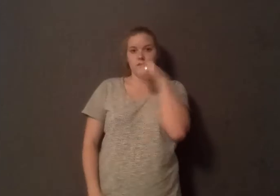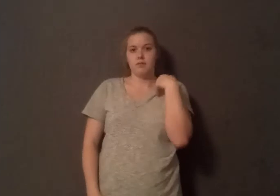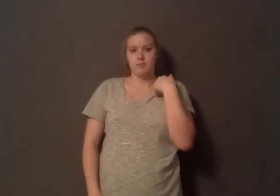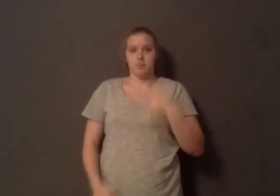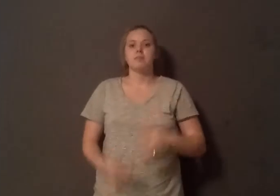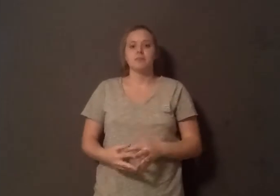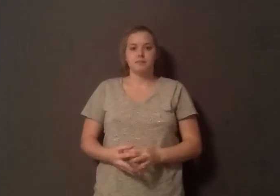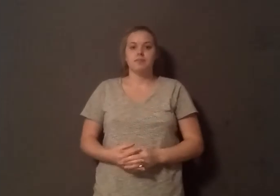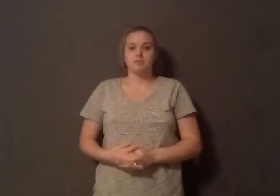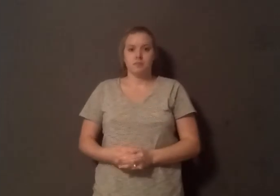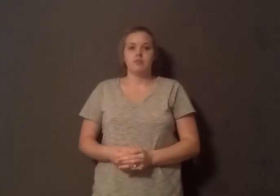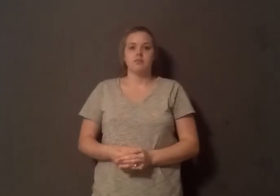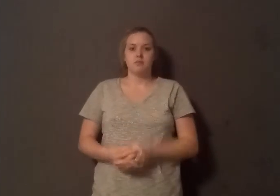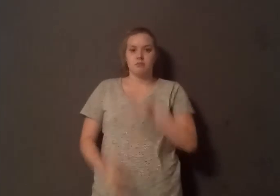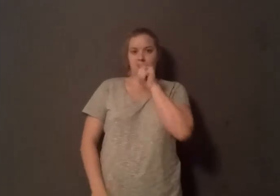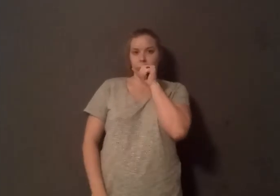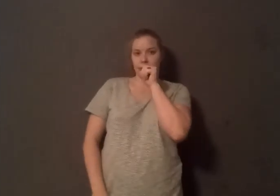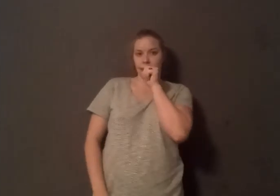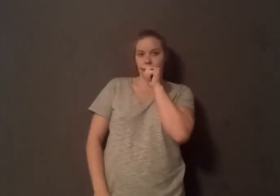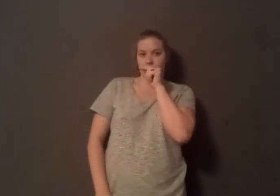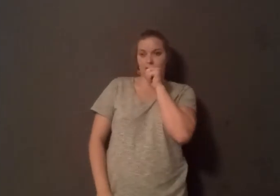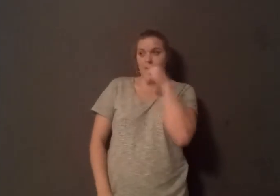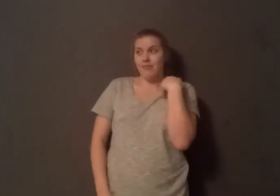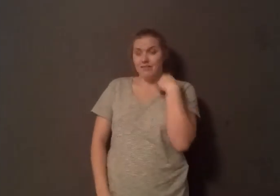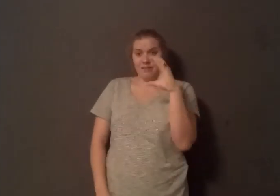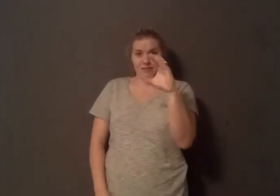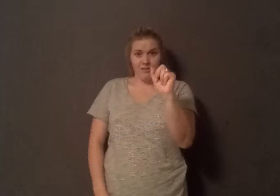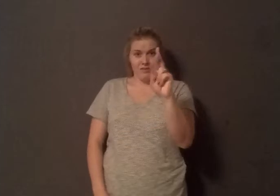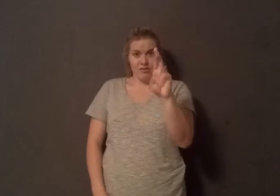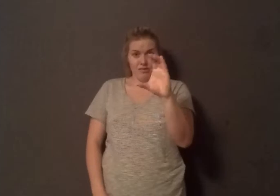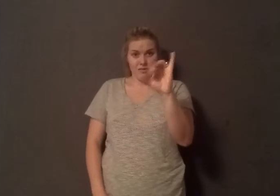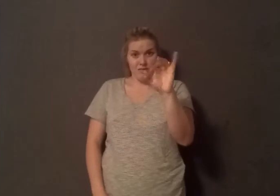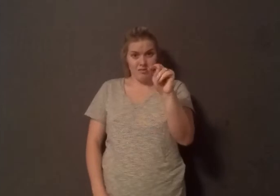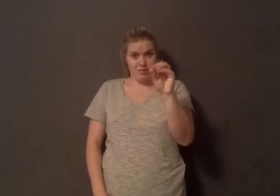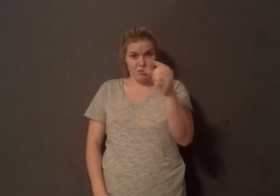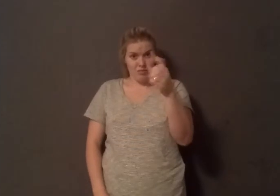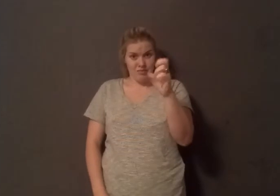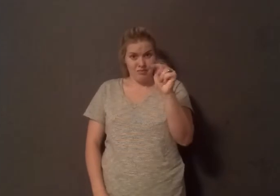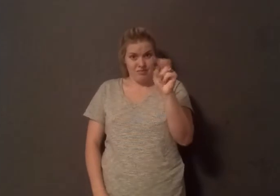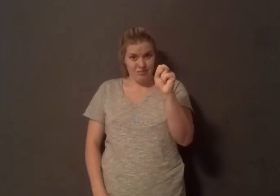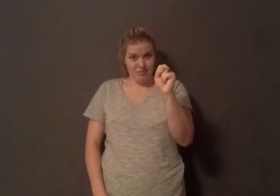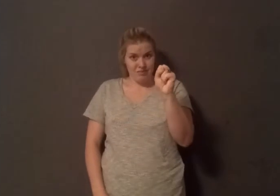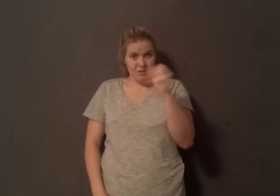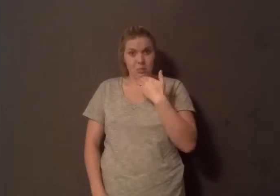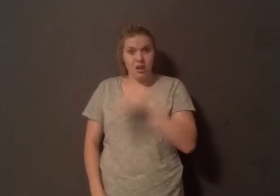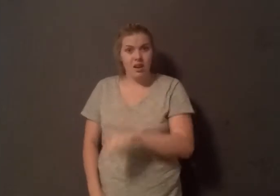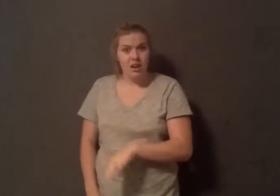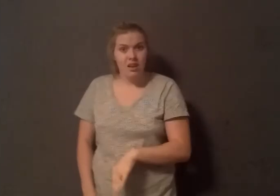buying a bucket of chicken, nobody tells them that there are carcinogens. If you're selling carcinogens to people, you've got to warn them that they're in there. But